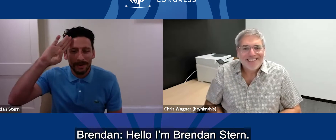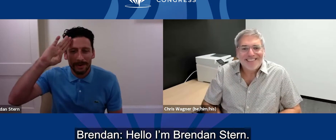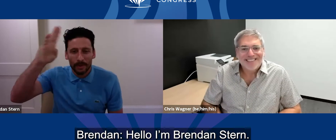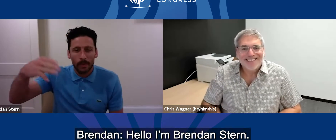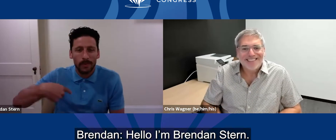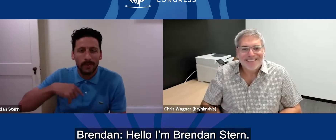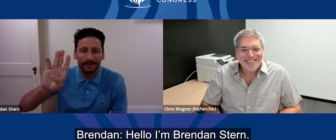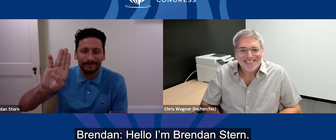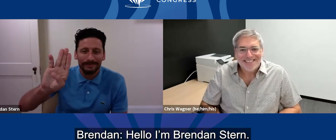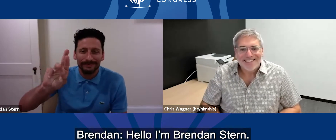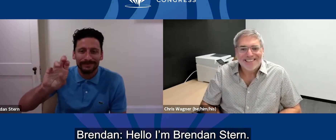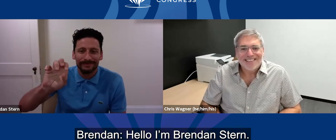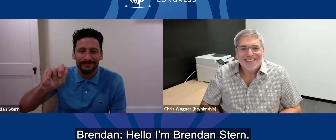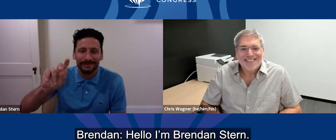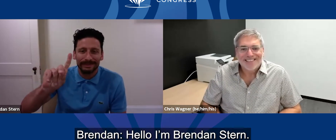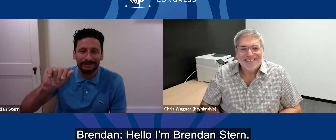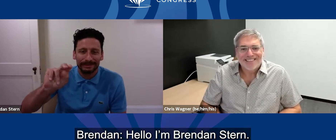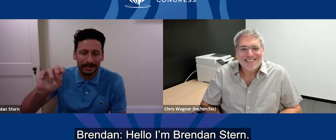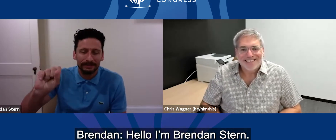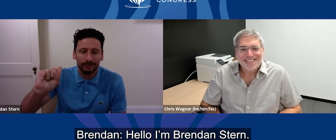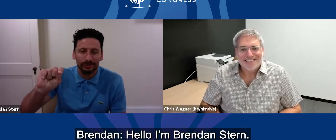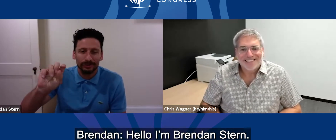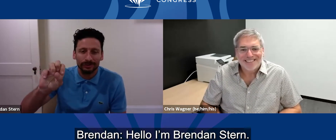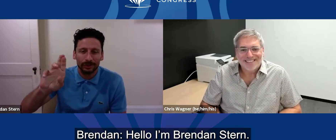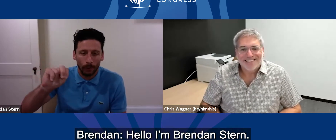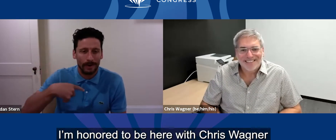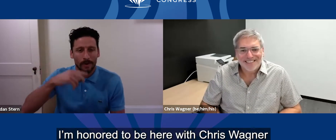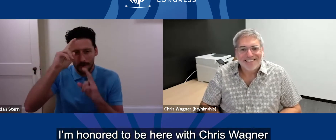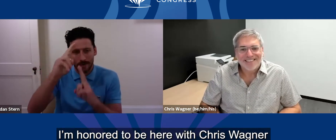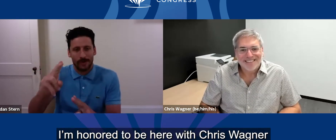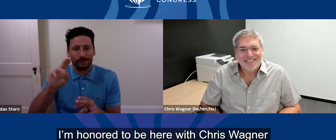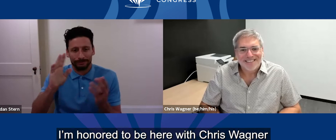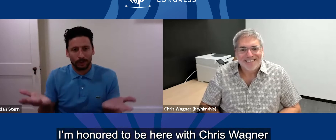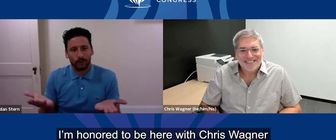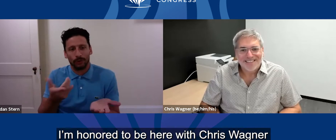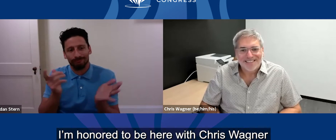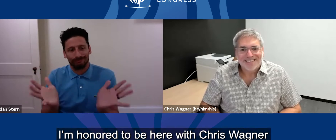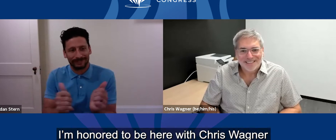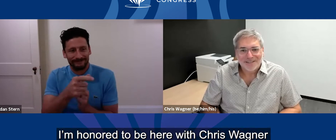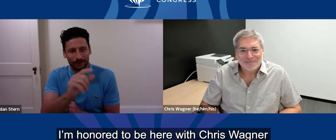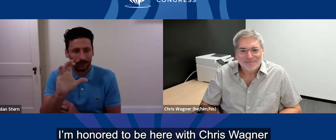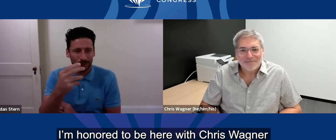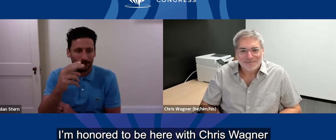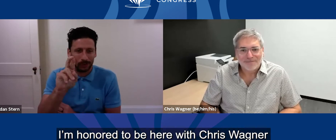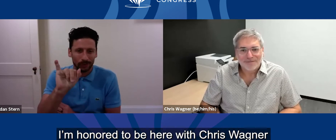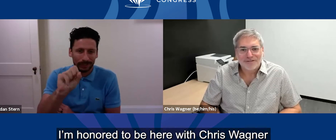Hello, I'm Brendan Stern, and I'm honored to be here with Chris Wagner